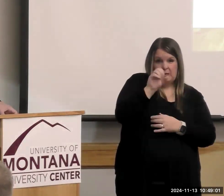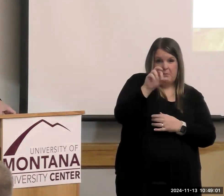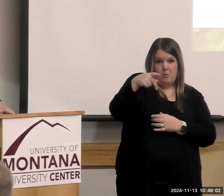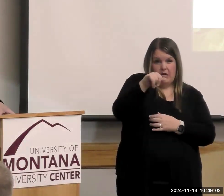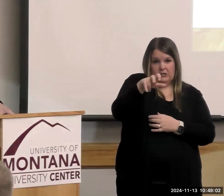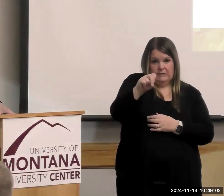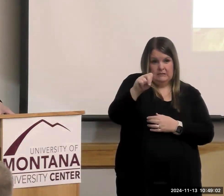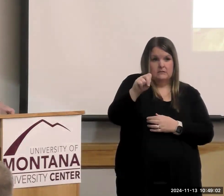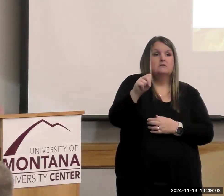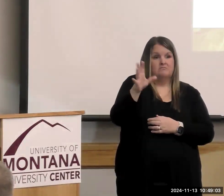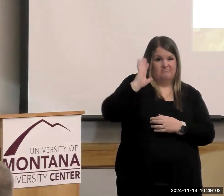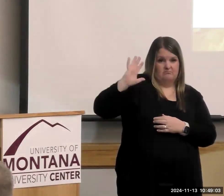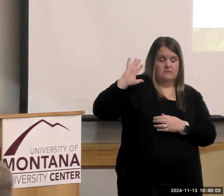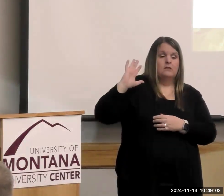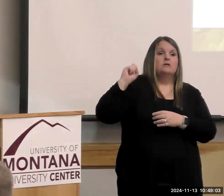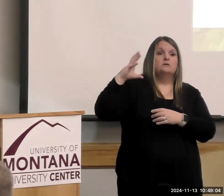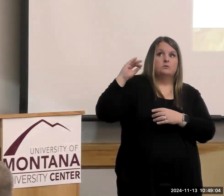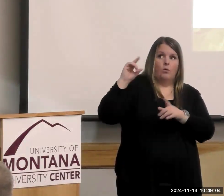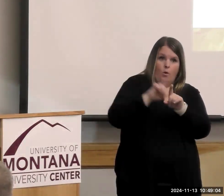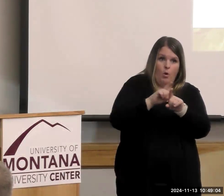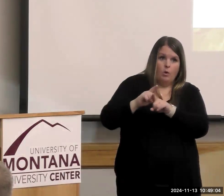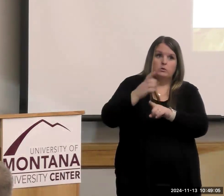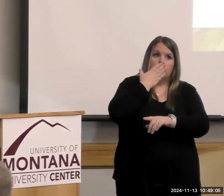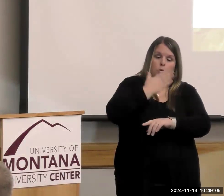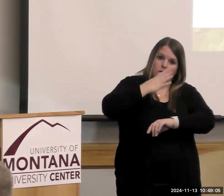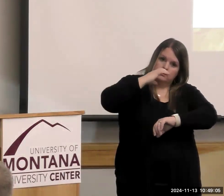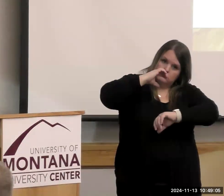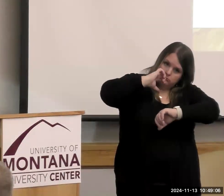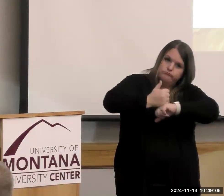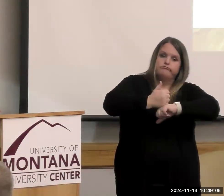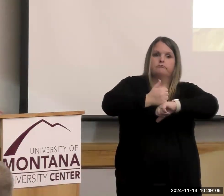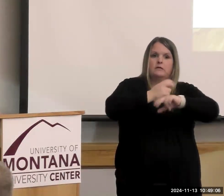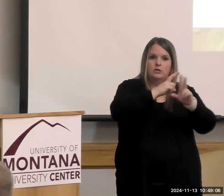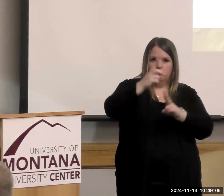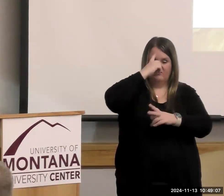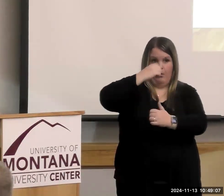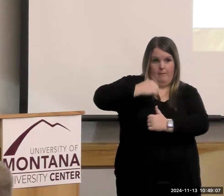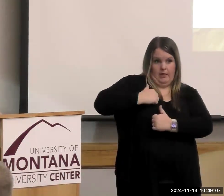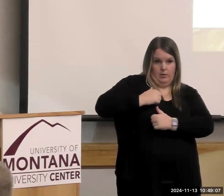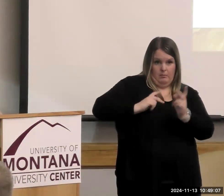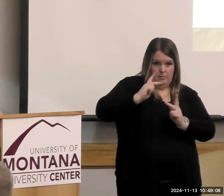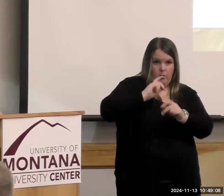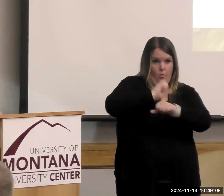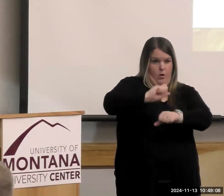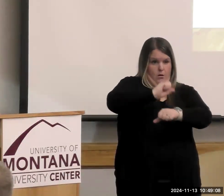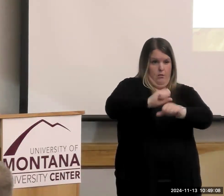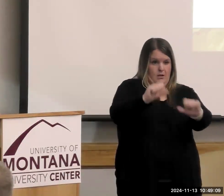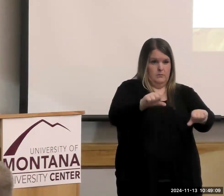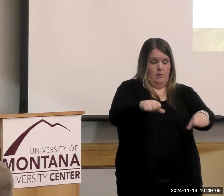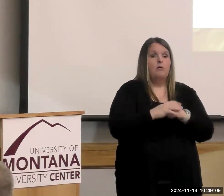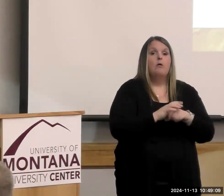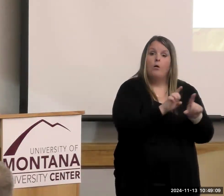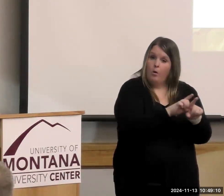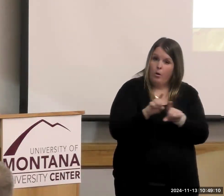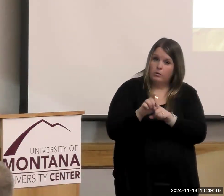a solid workforce for our military. They have to do with failure of